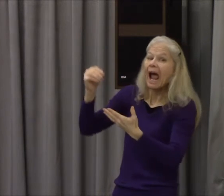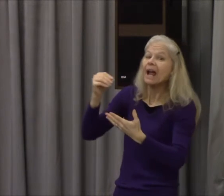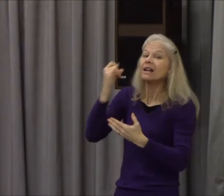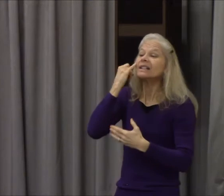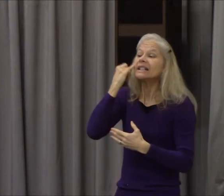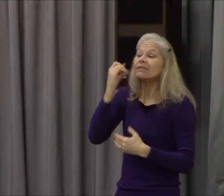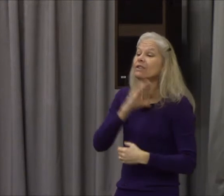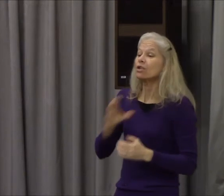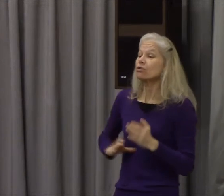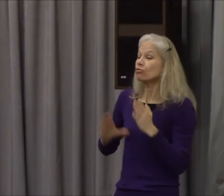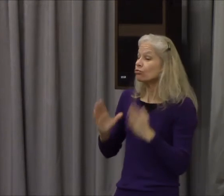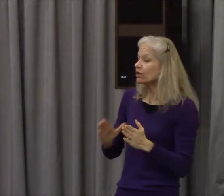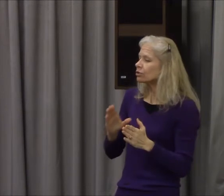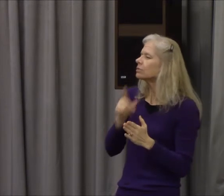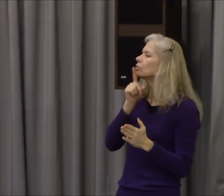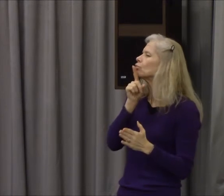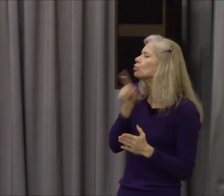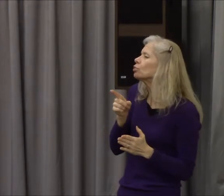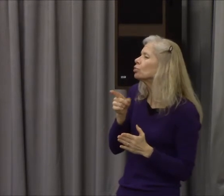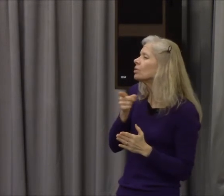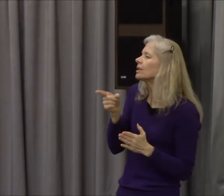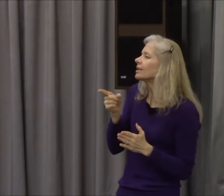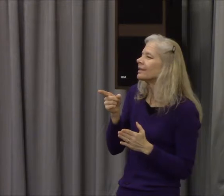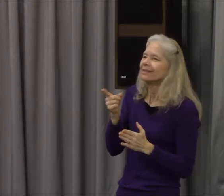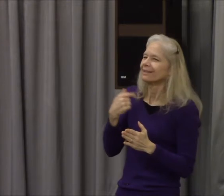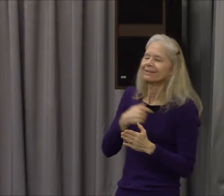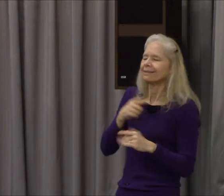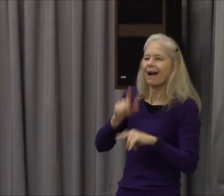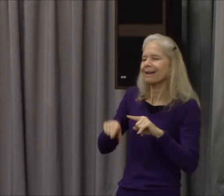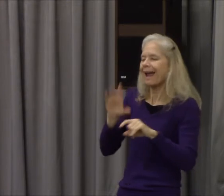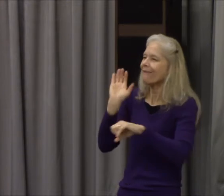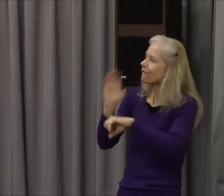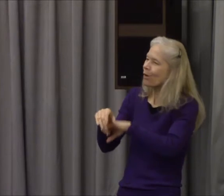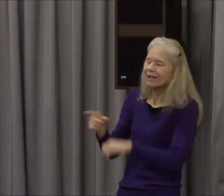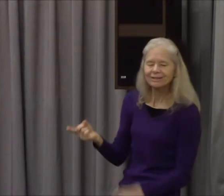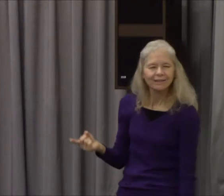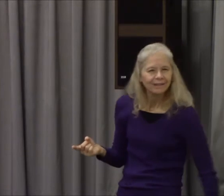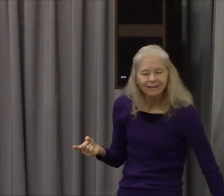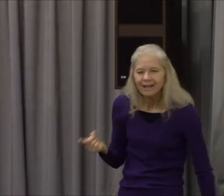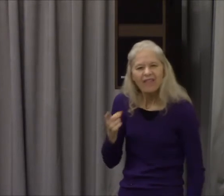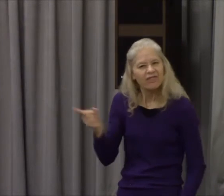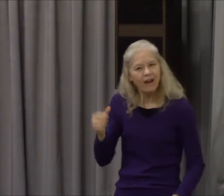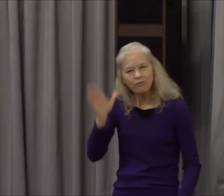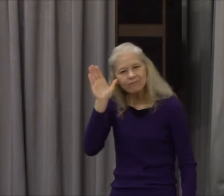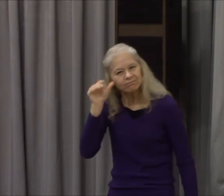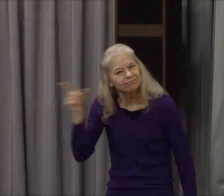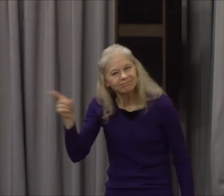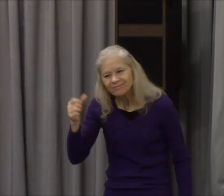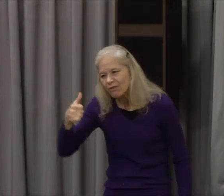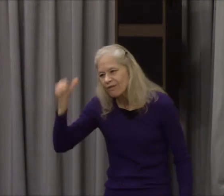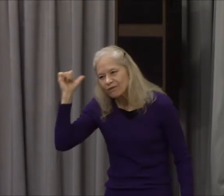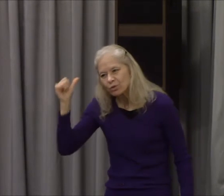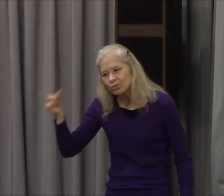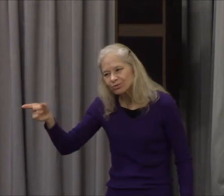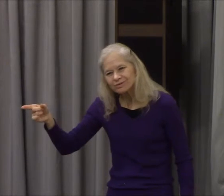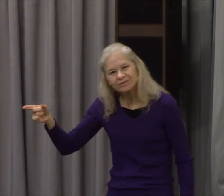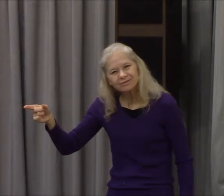same letter he says the people who were being tried he says he says about these people he's tried here's what he writes he says they